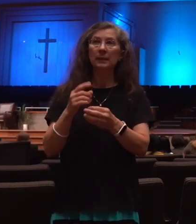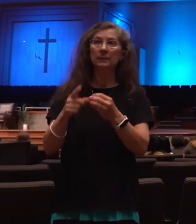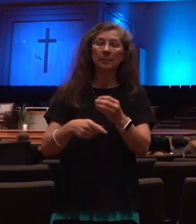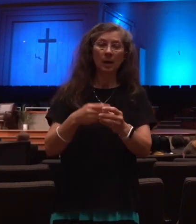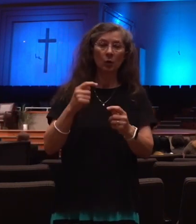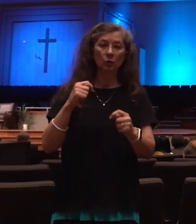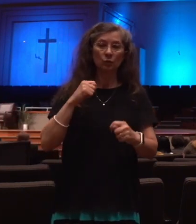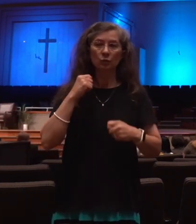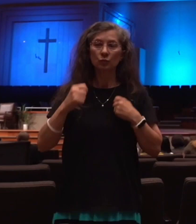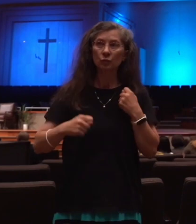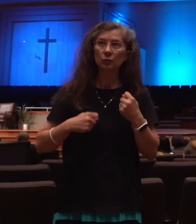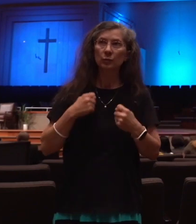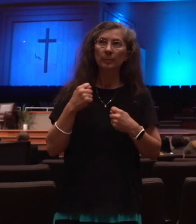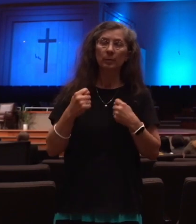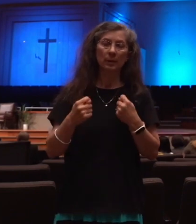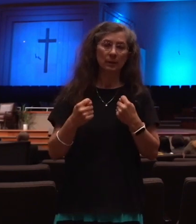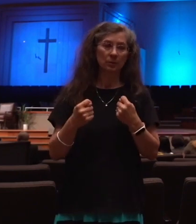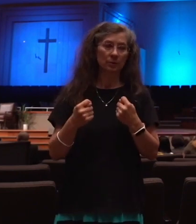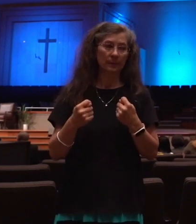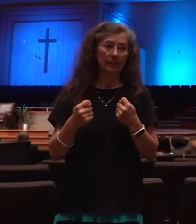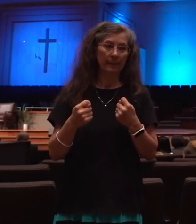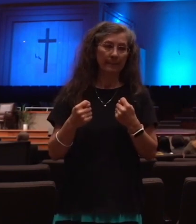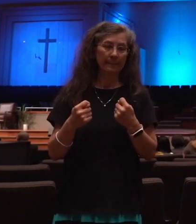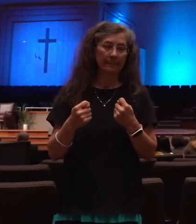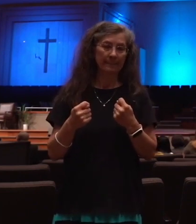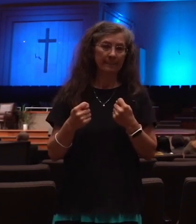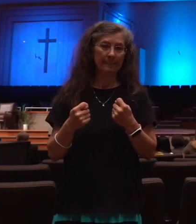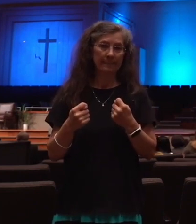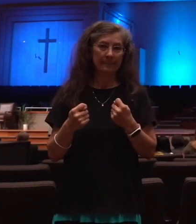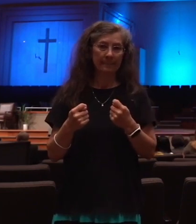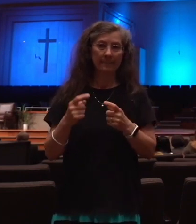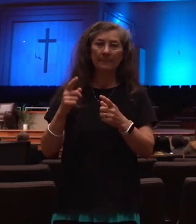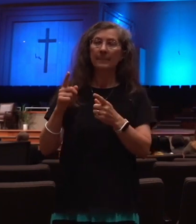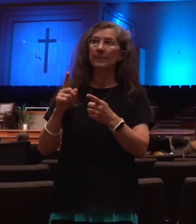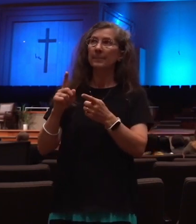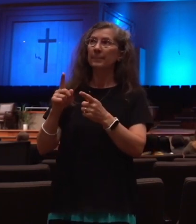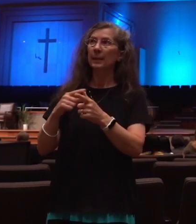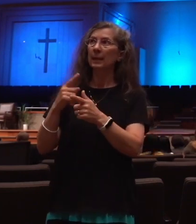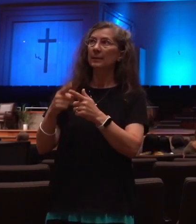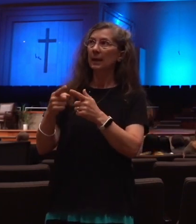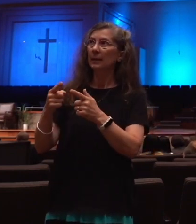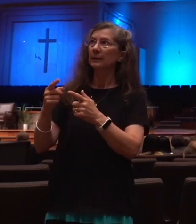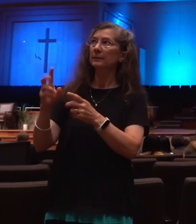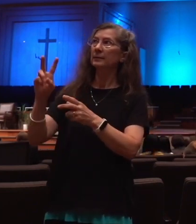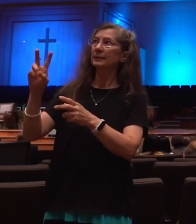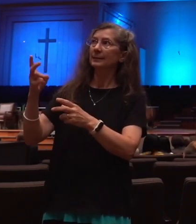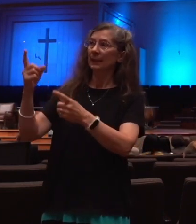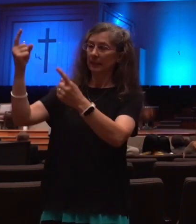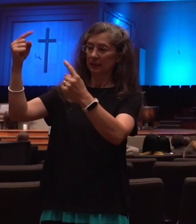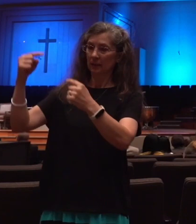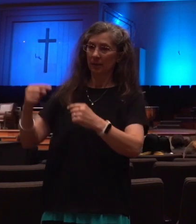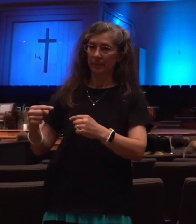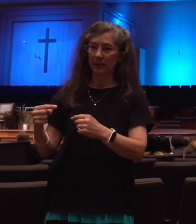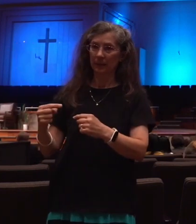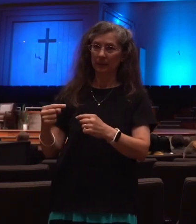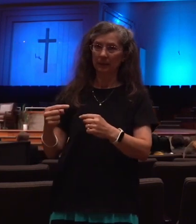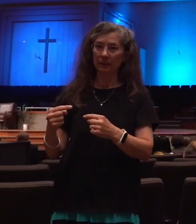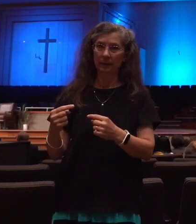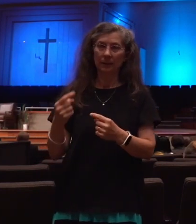very point of when the second coming would take place. And then it's kind of like playing a piano piece. You build up